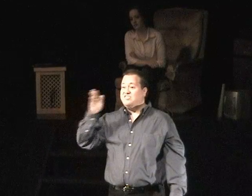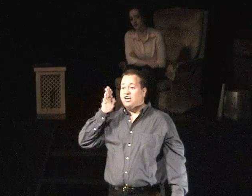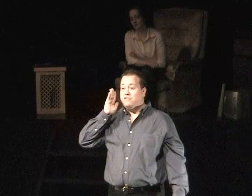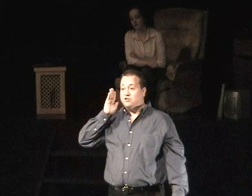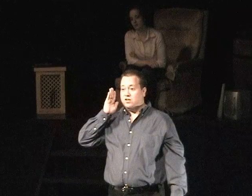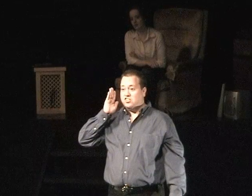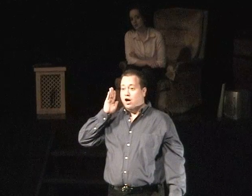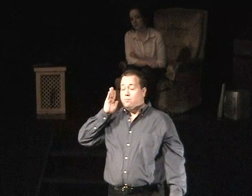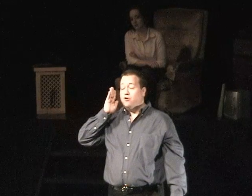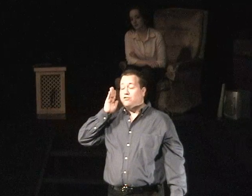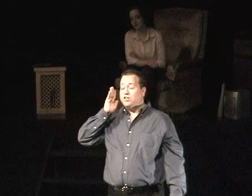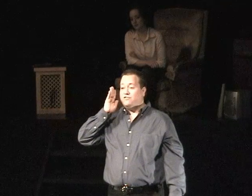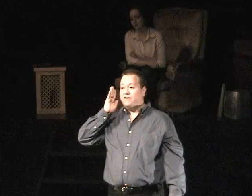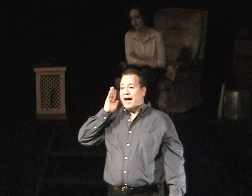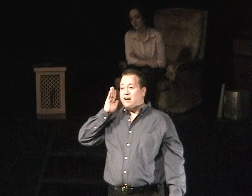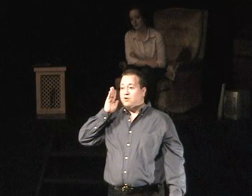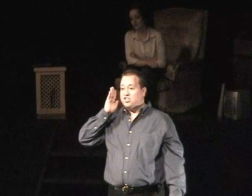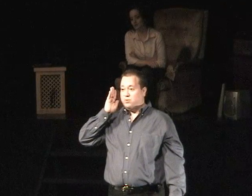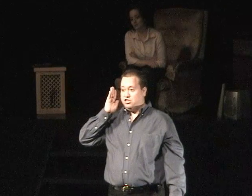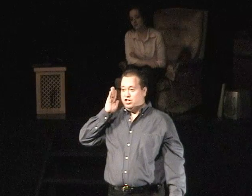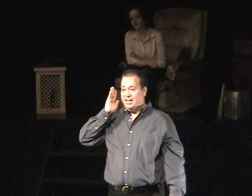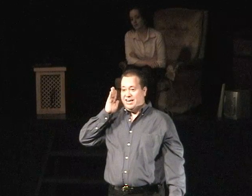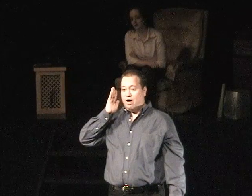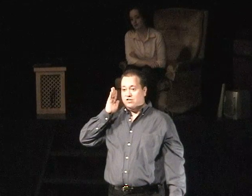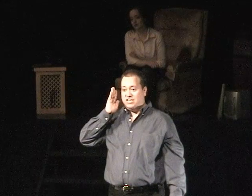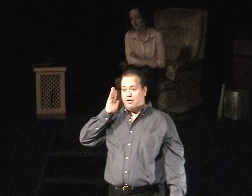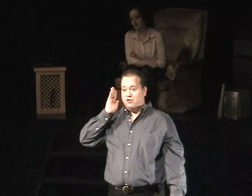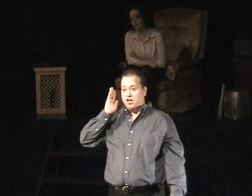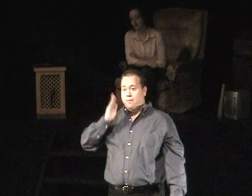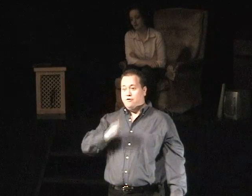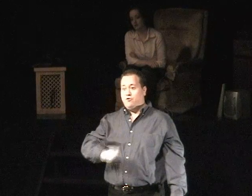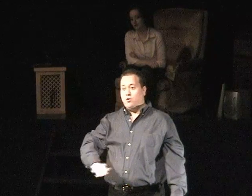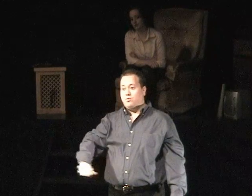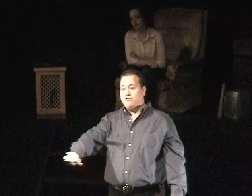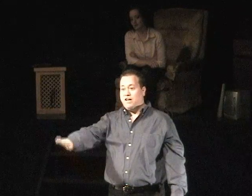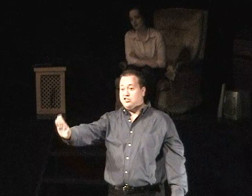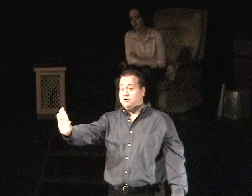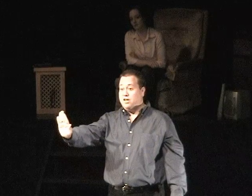self-interest, both of which found adequate expression in countless hours before the reflection era.